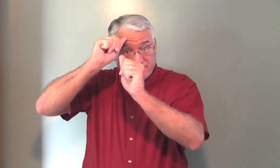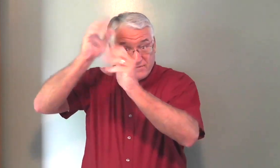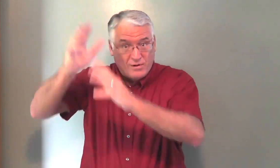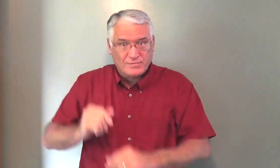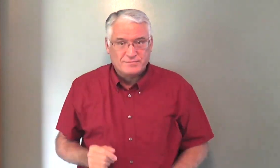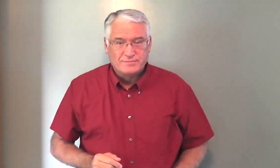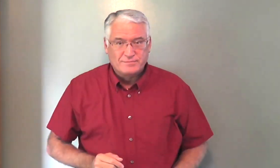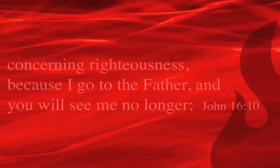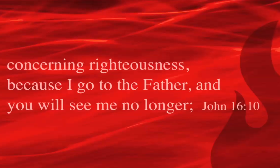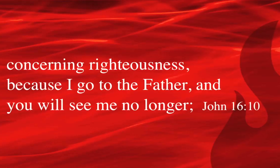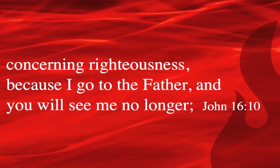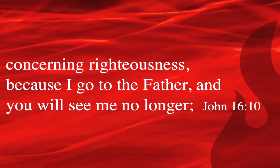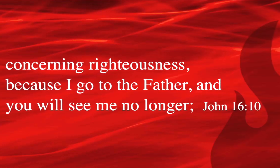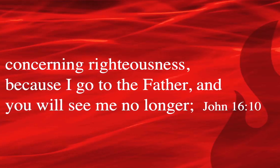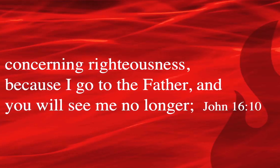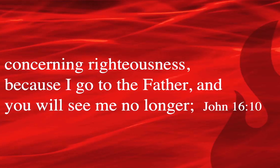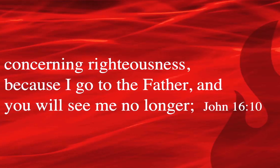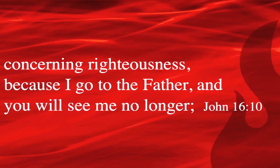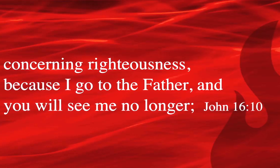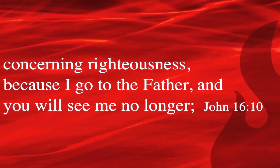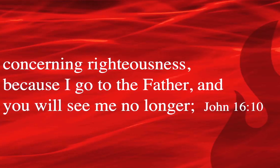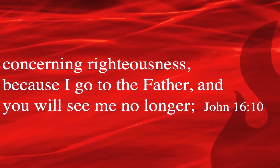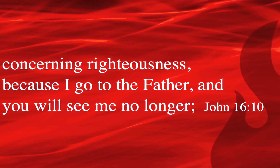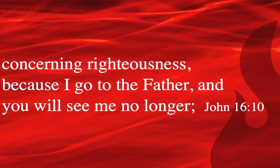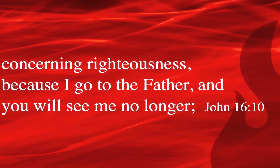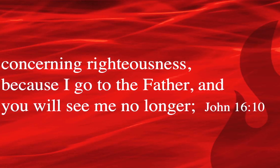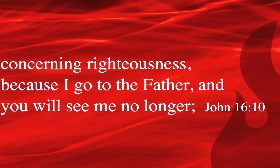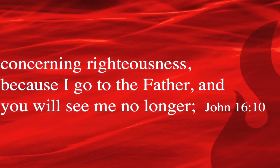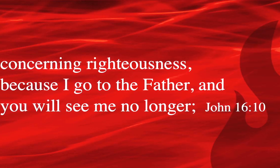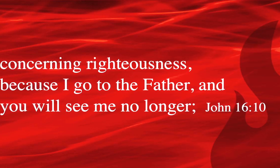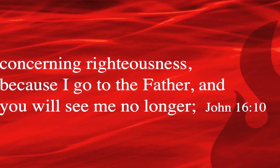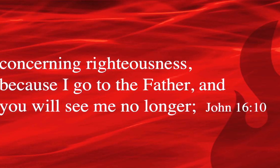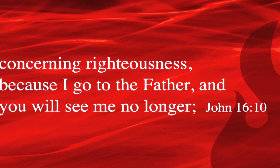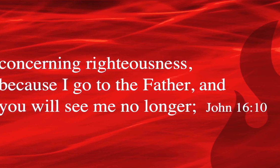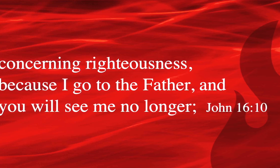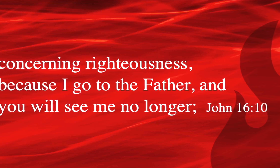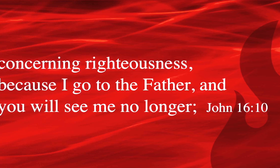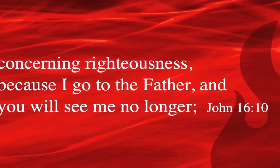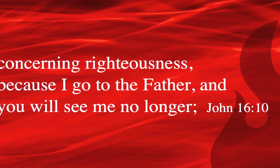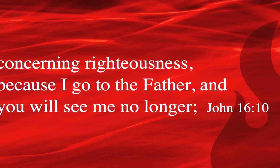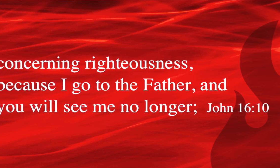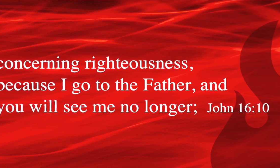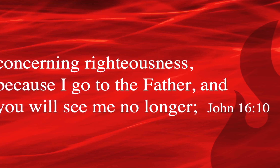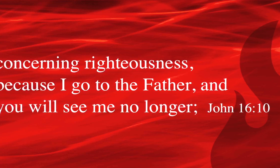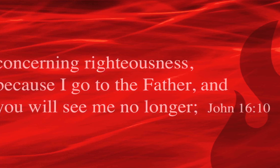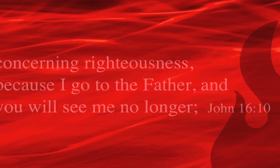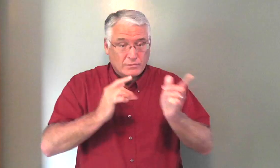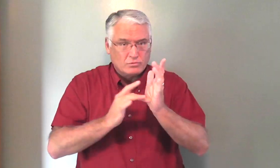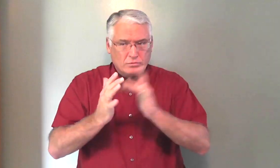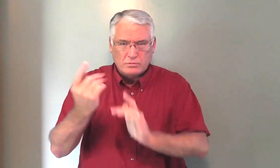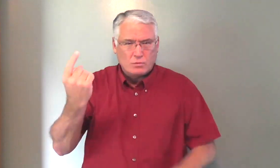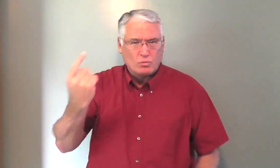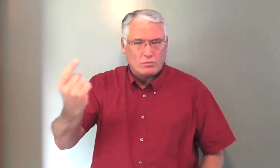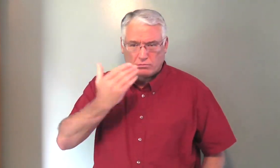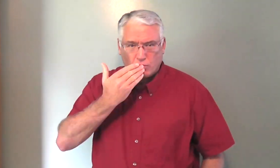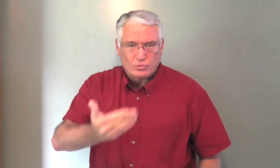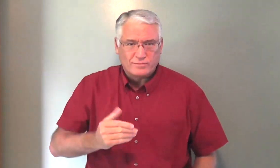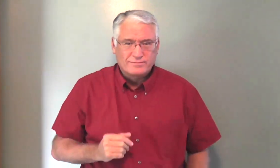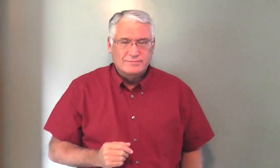wanted to go to the Father. Concerning righteousness. Because I go to the Father, and you will see me no longer. Jesus, he is the only